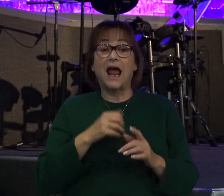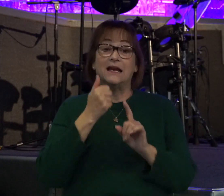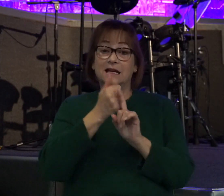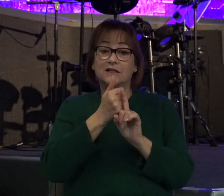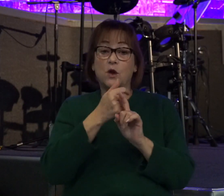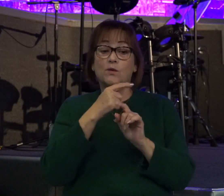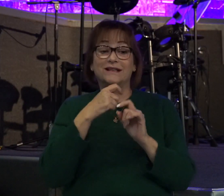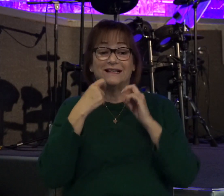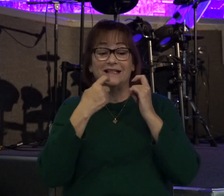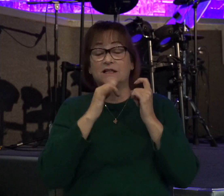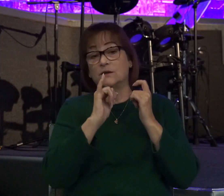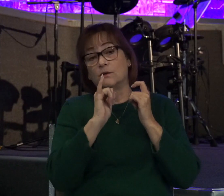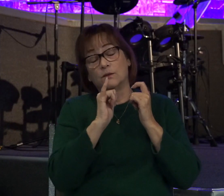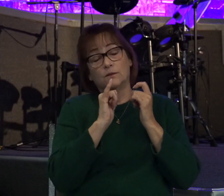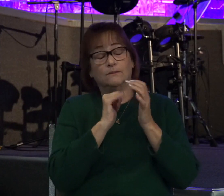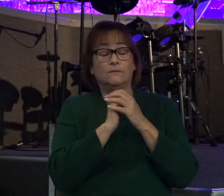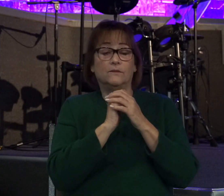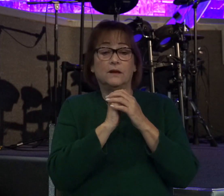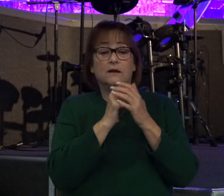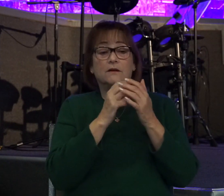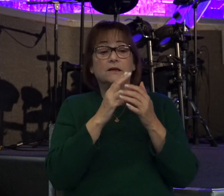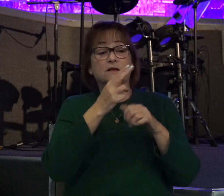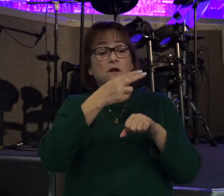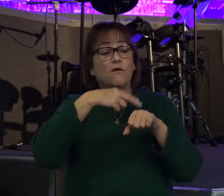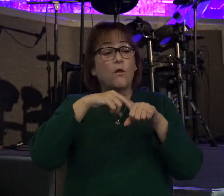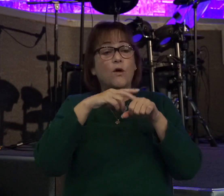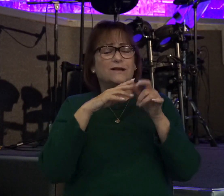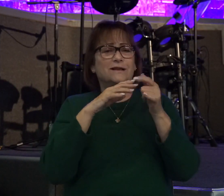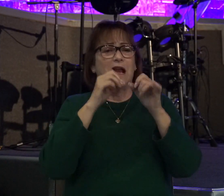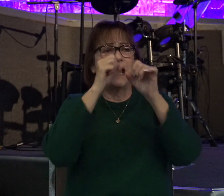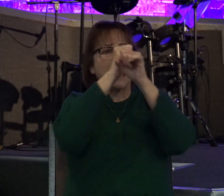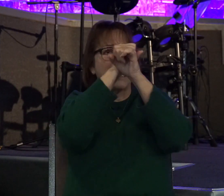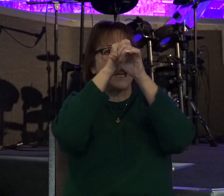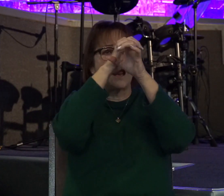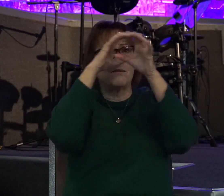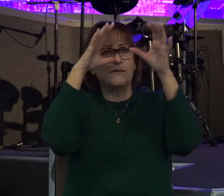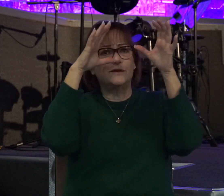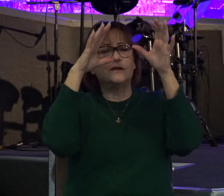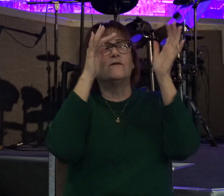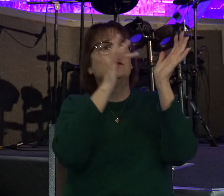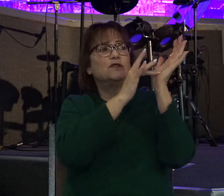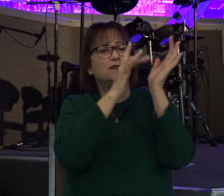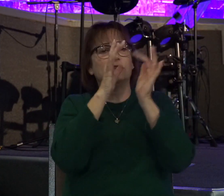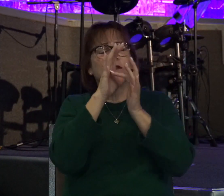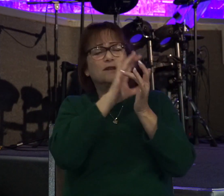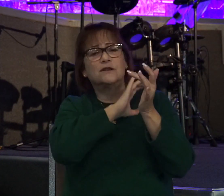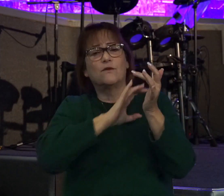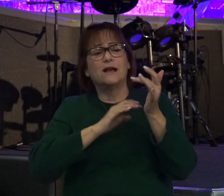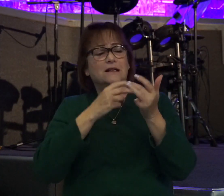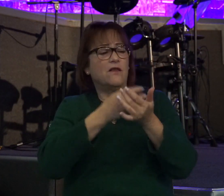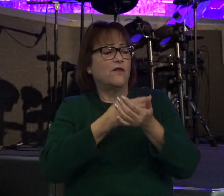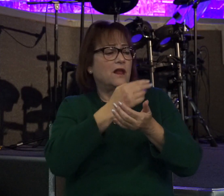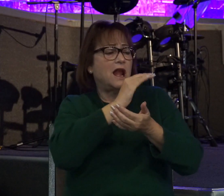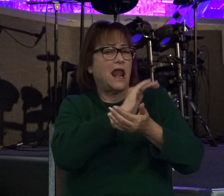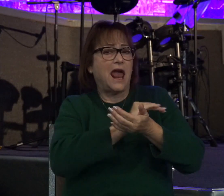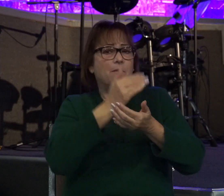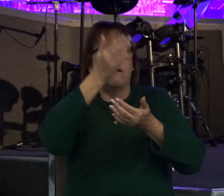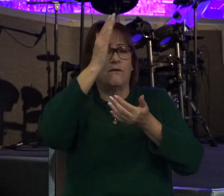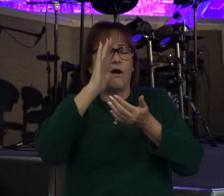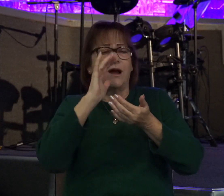All of this, of course, is a picture of Jesus Christ. The Lamb of God and his atoning work on the cross for